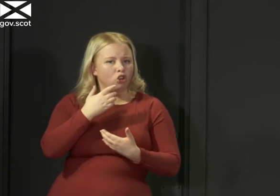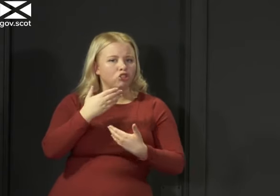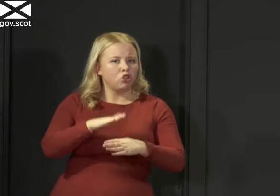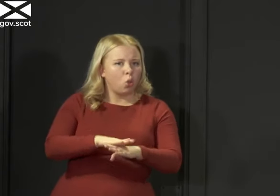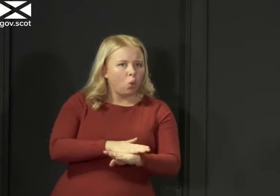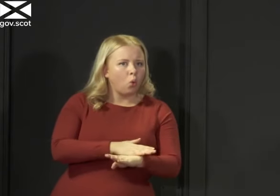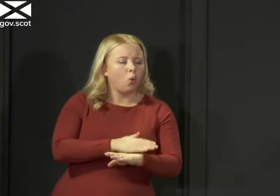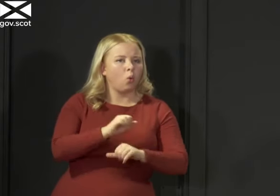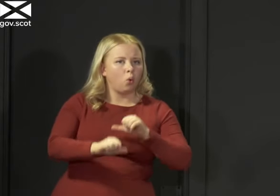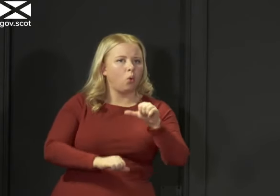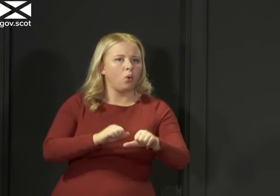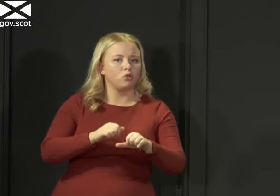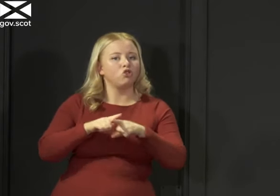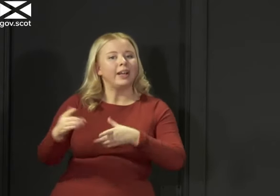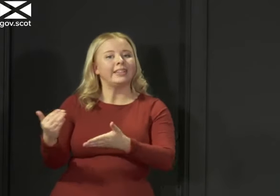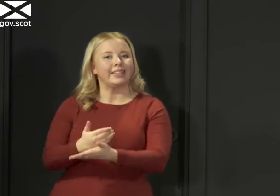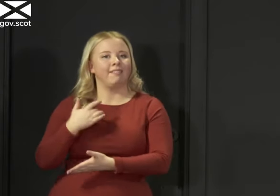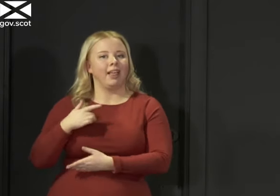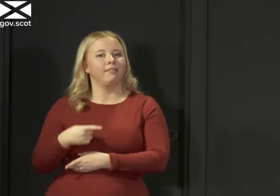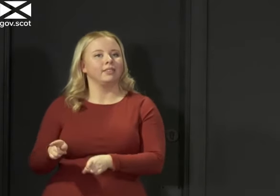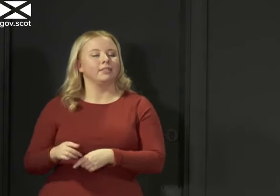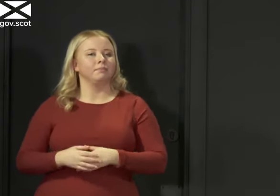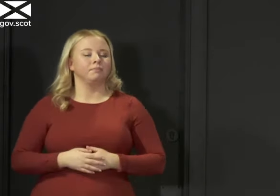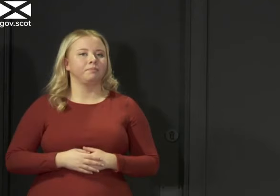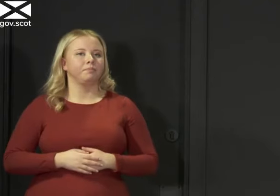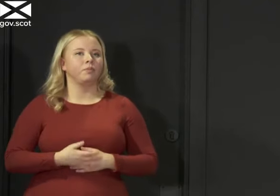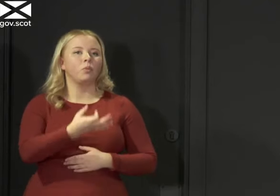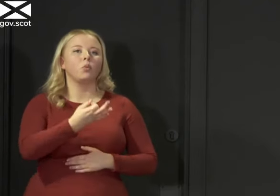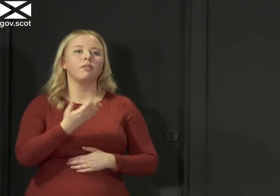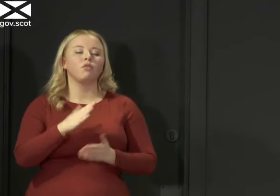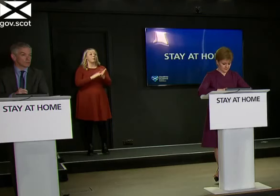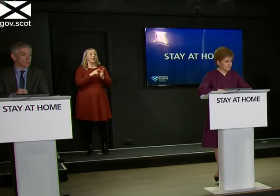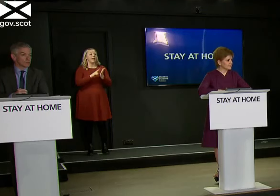saving as many lives as possible. Michael Blackley from the Mail.